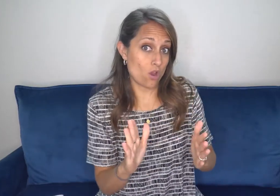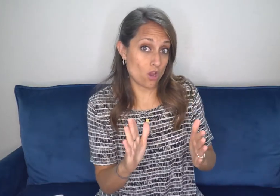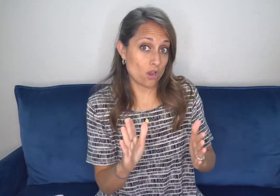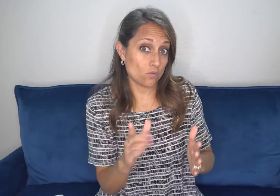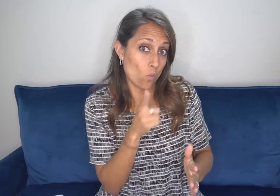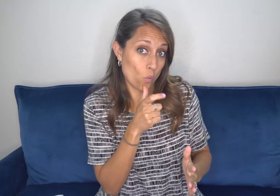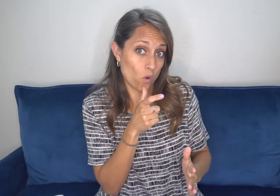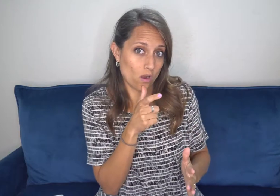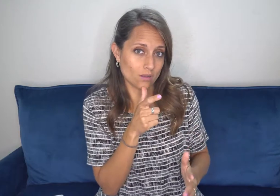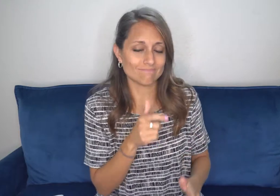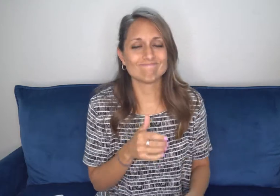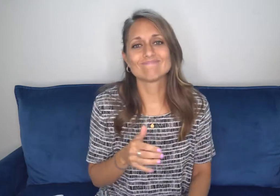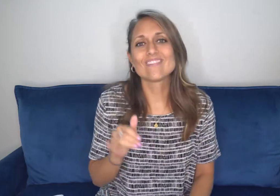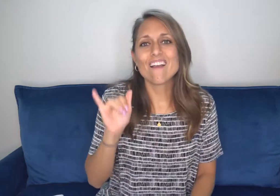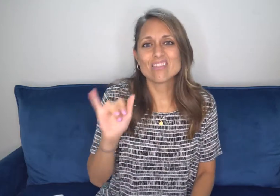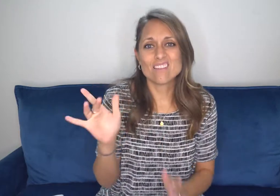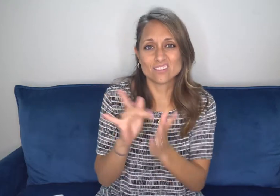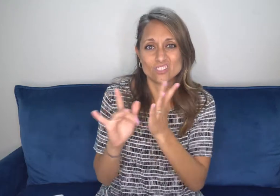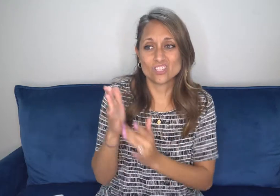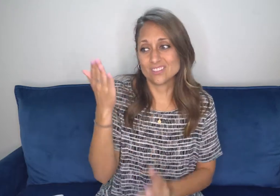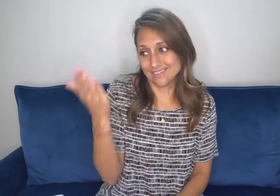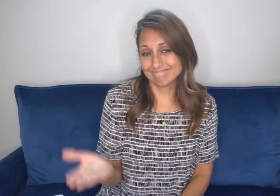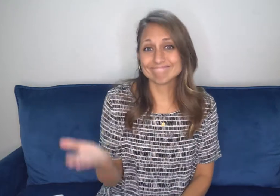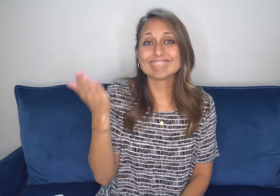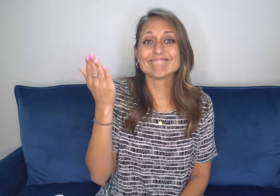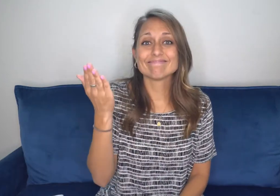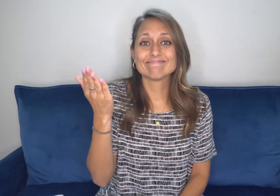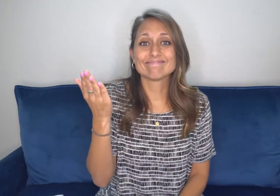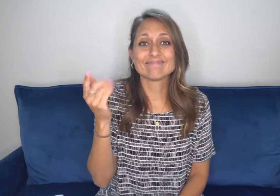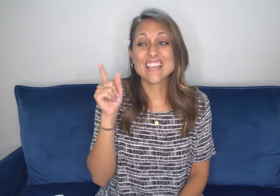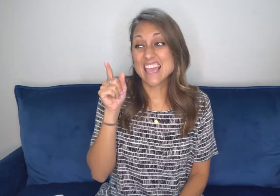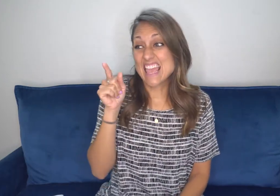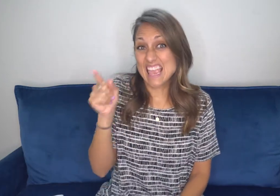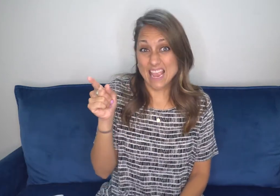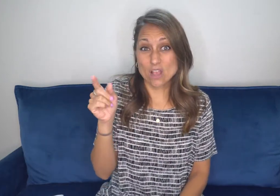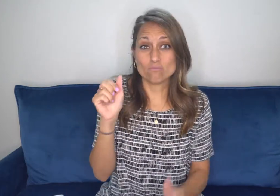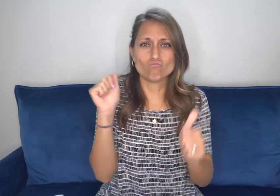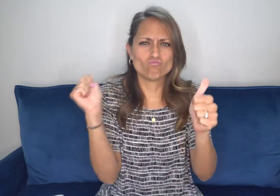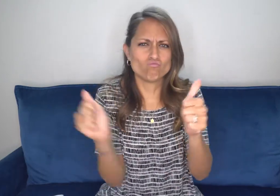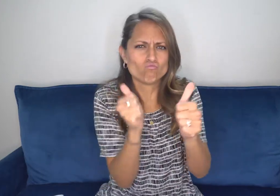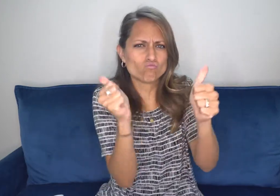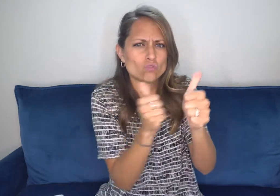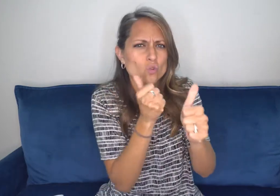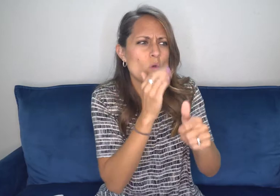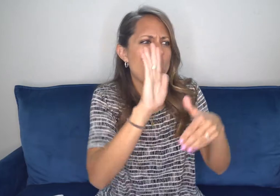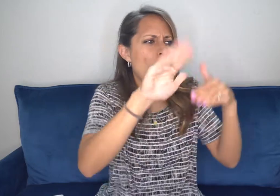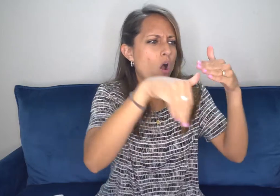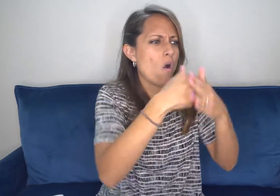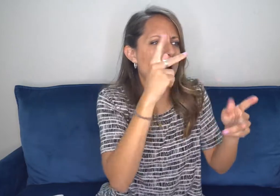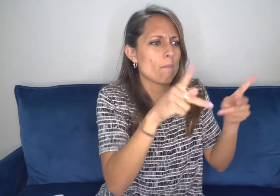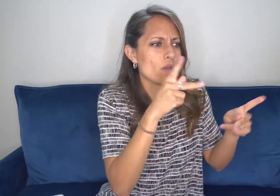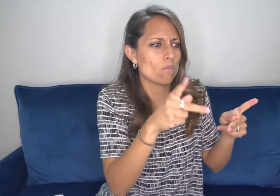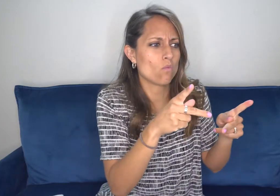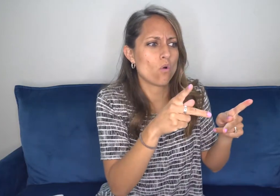And then the shepherd is Jesus. So Jesus is the shepherd in this story. He is pursuing